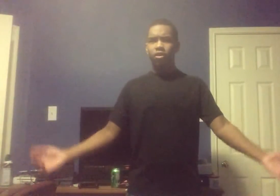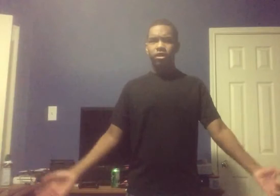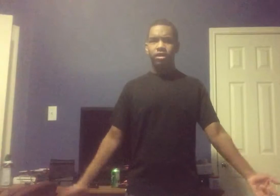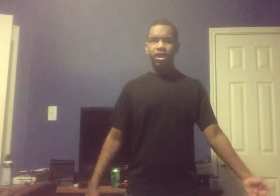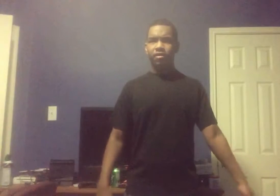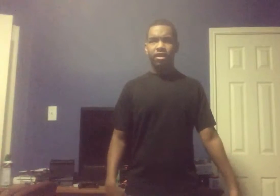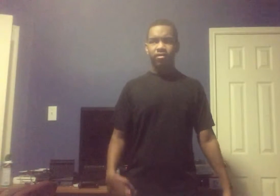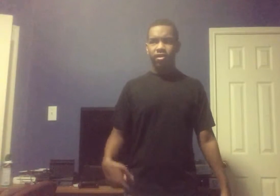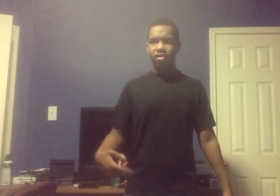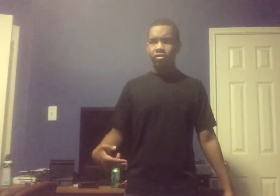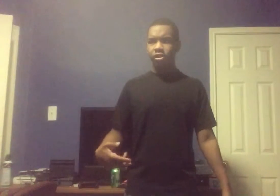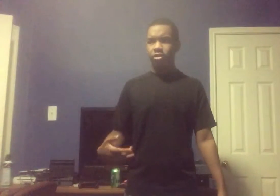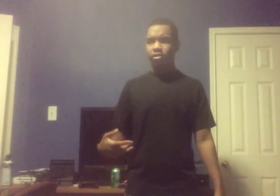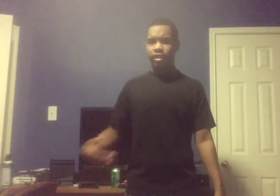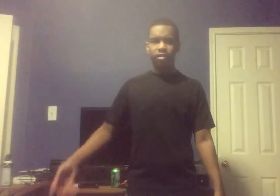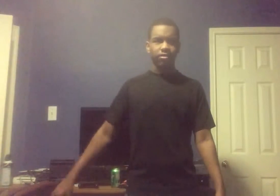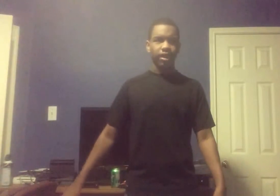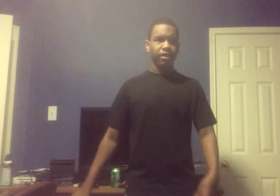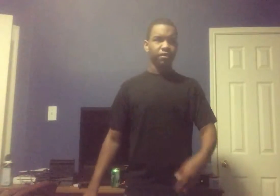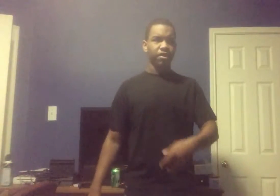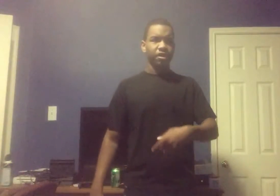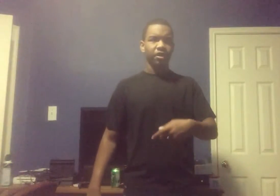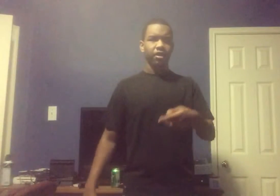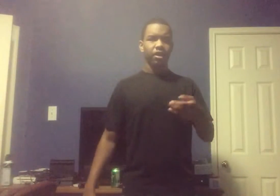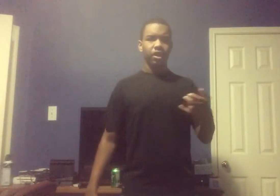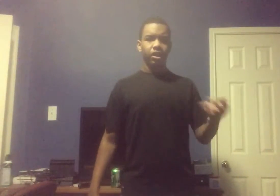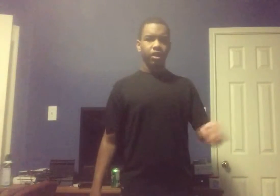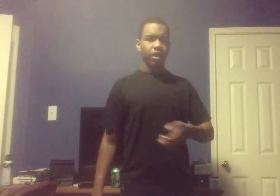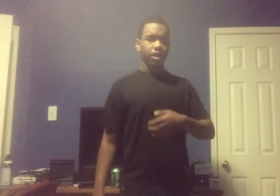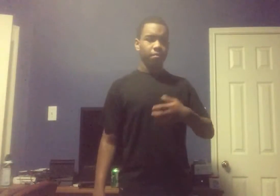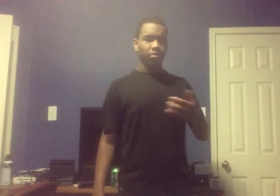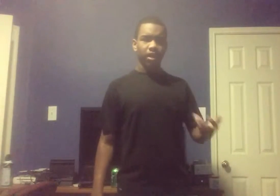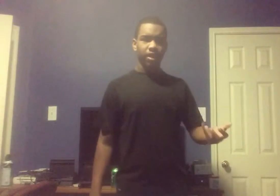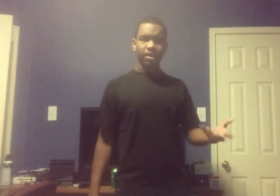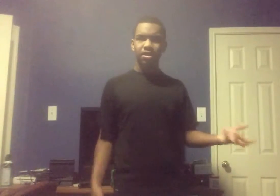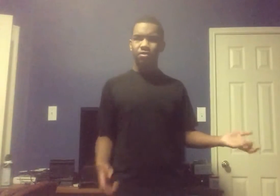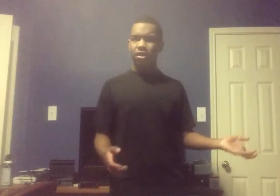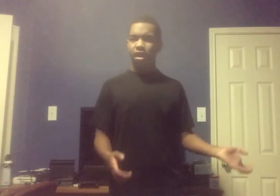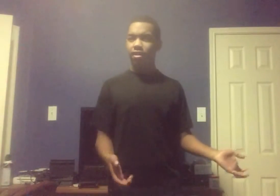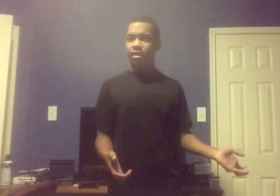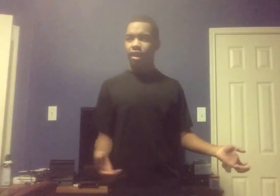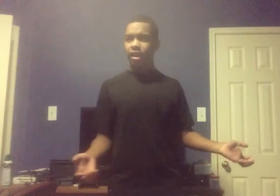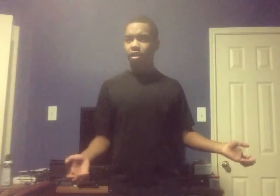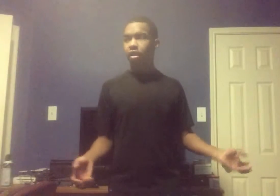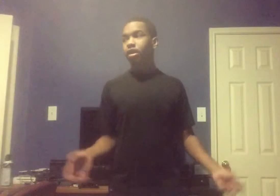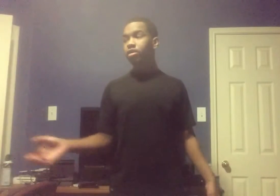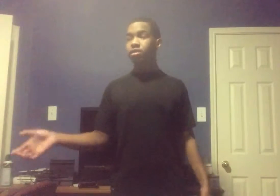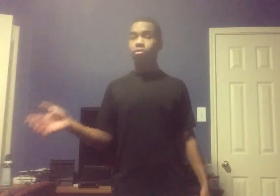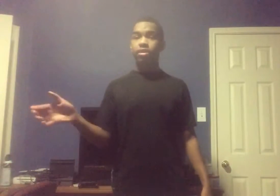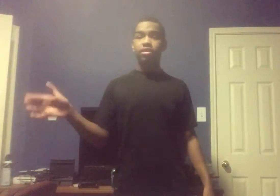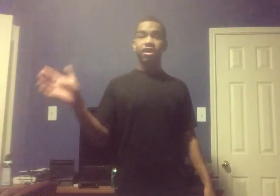inside of it It's very well decorated And very Uh Bright It doesn't look haunting at all There's some things Like